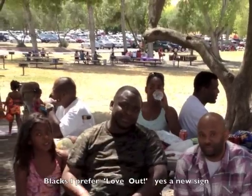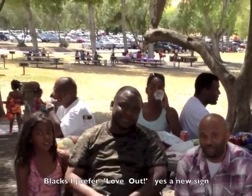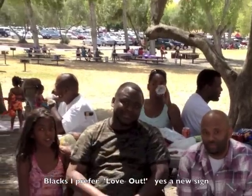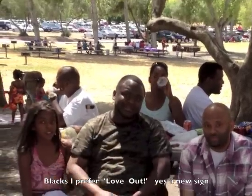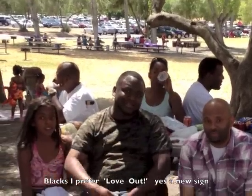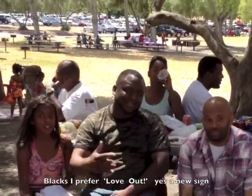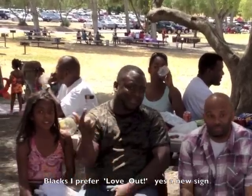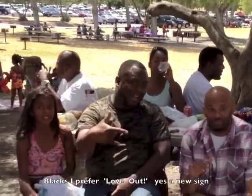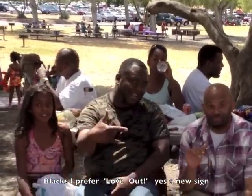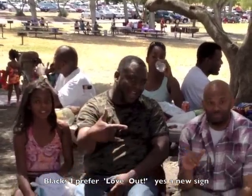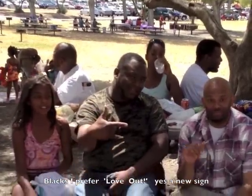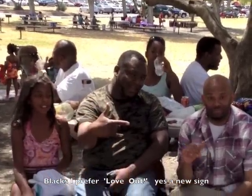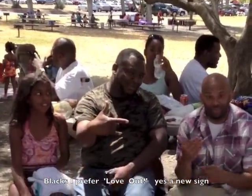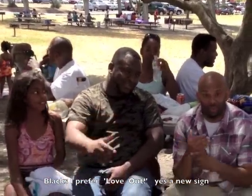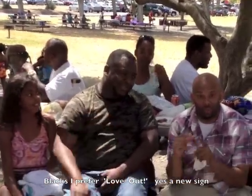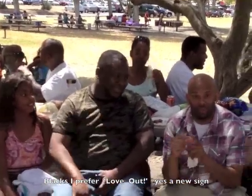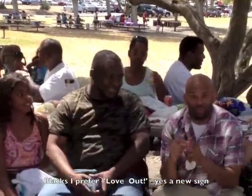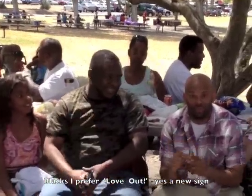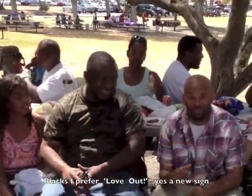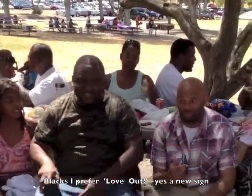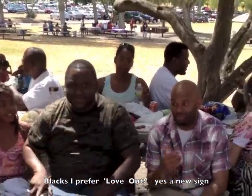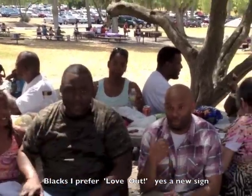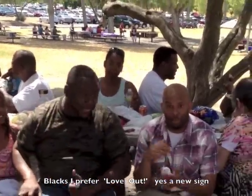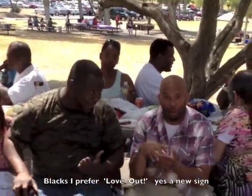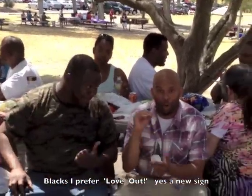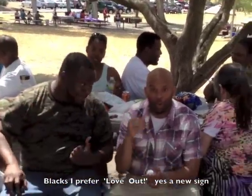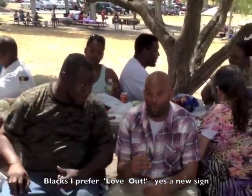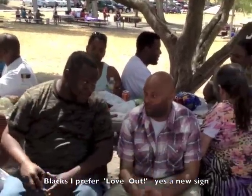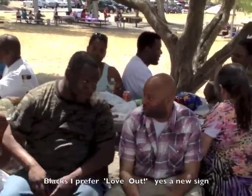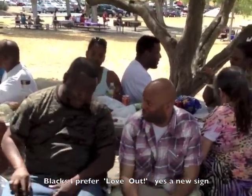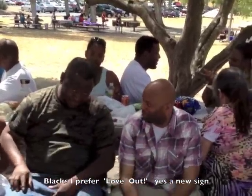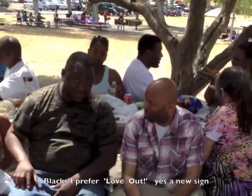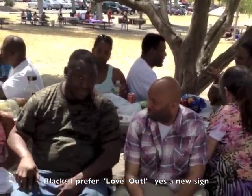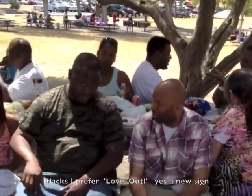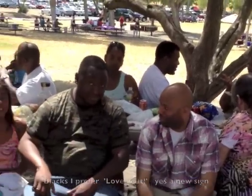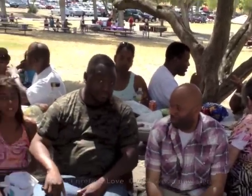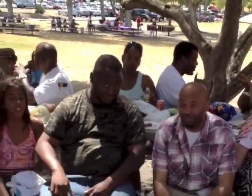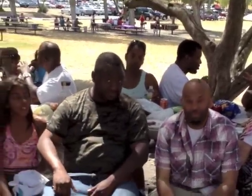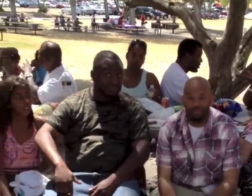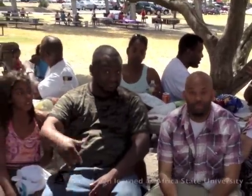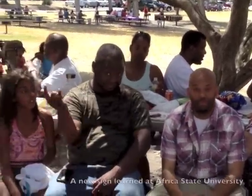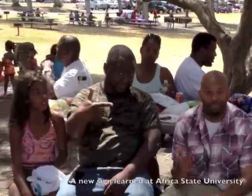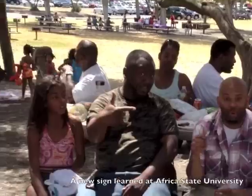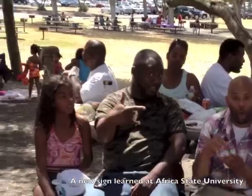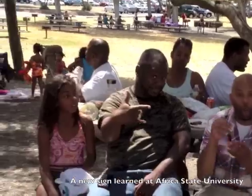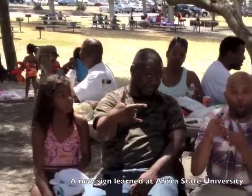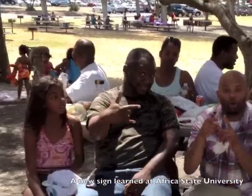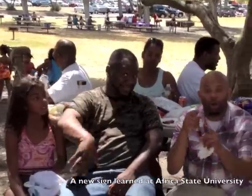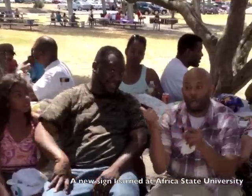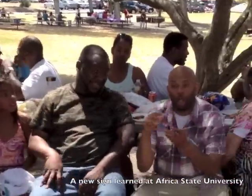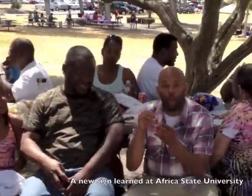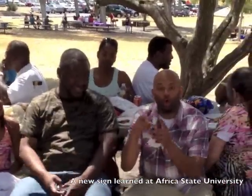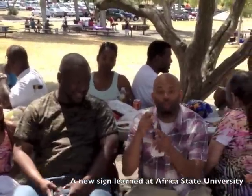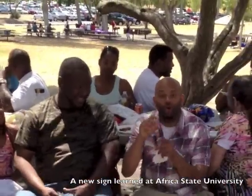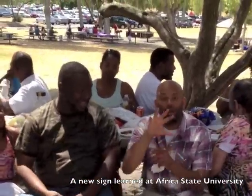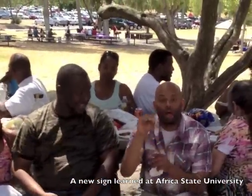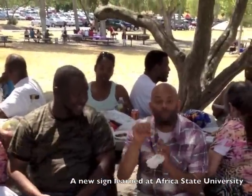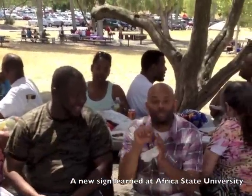you equipped with the summertime. Summer, summer, summer time, you know the same way. I just